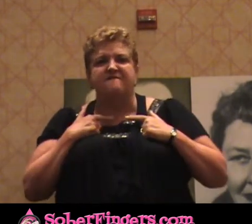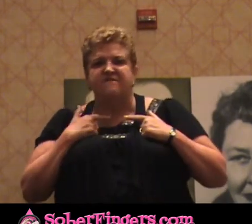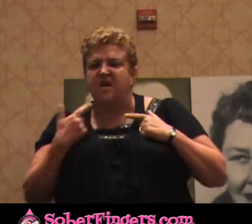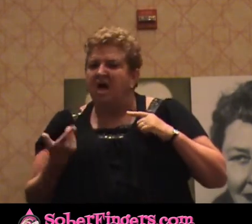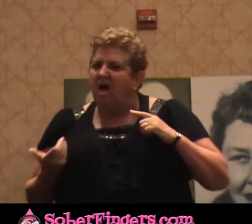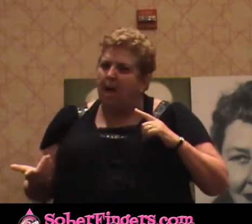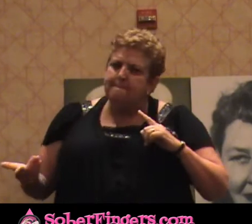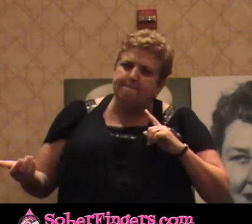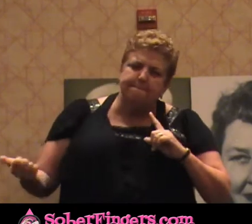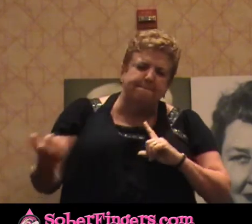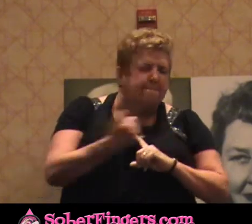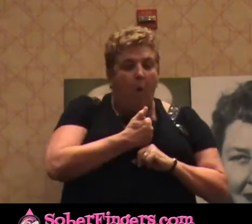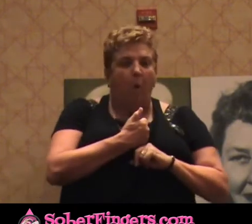24. And that was alcohol.